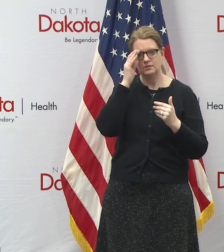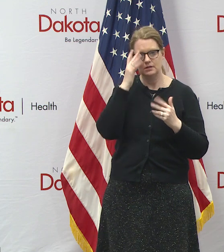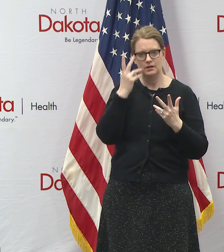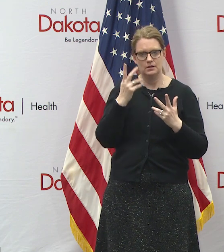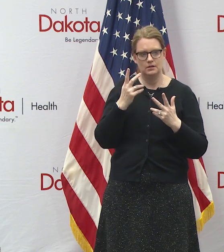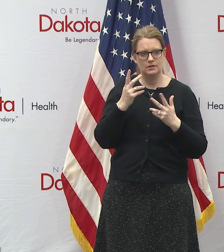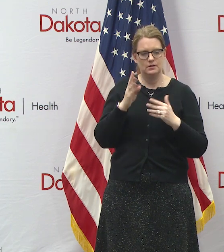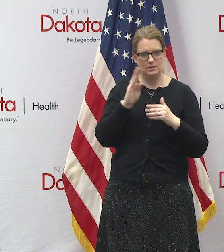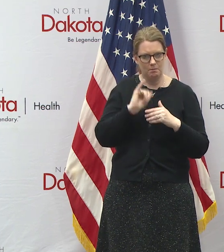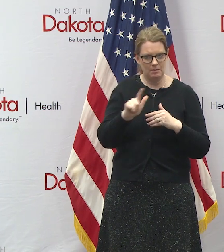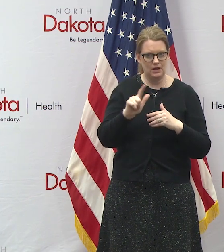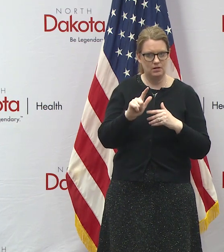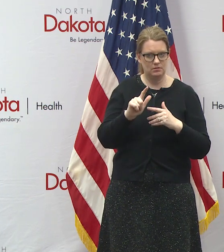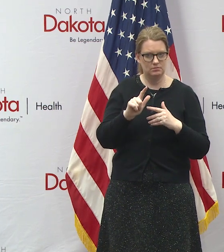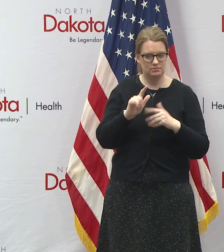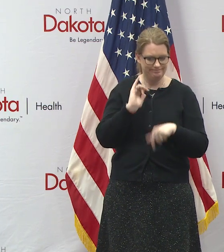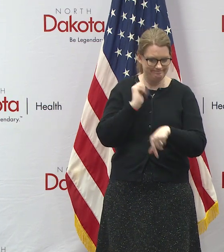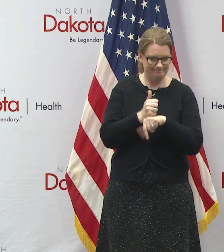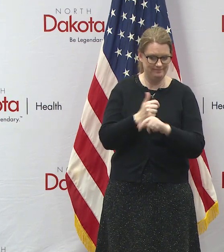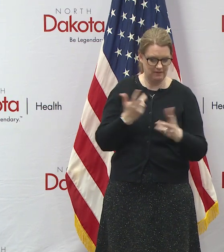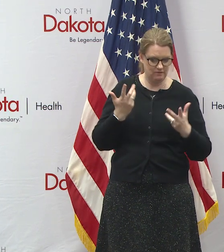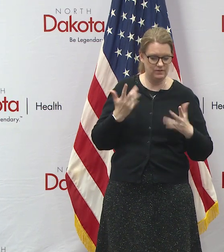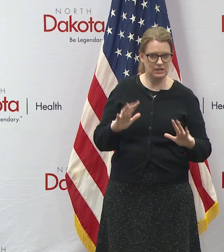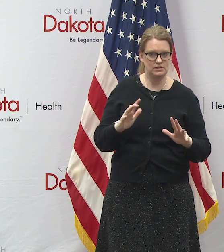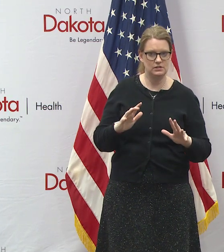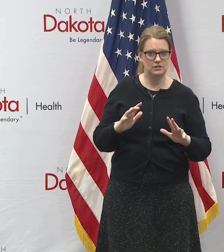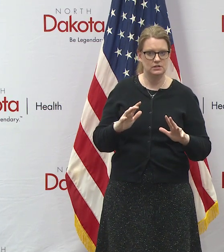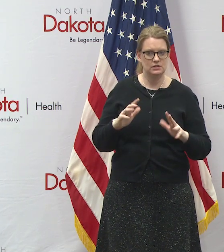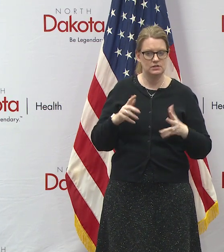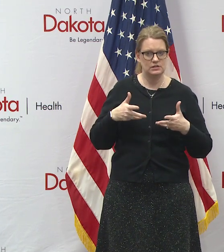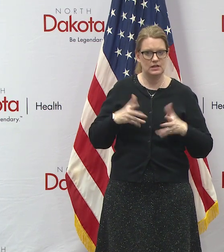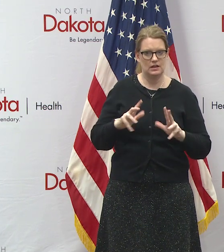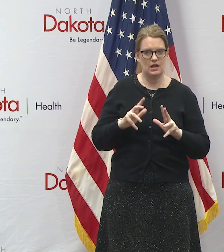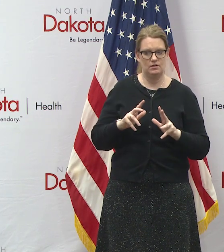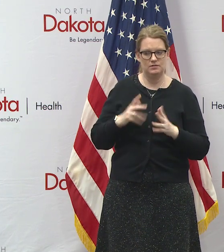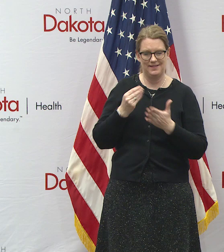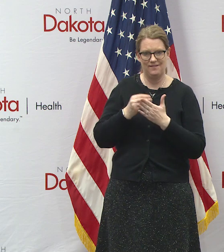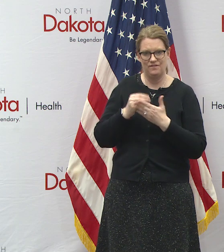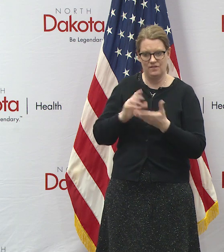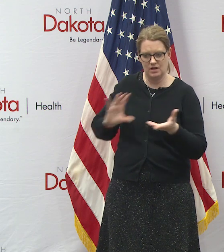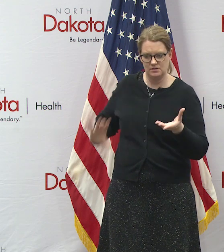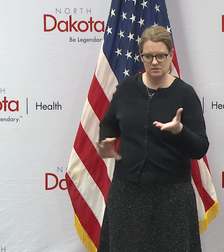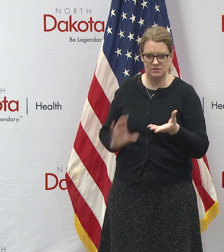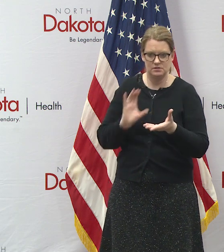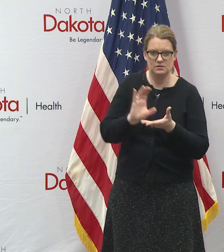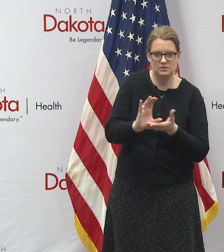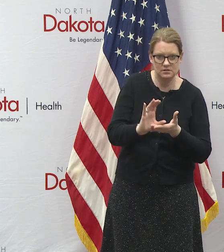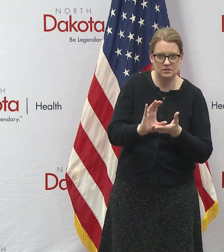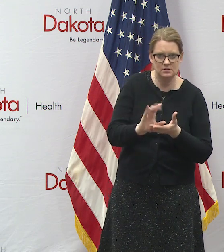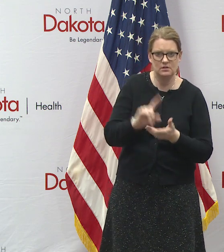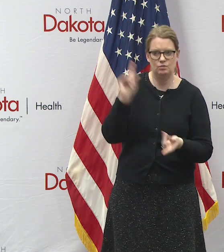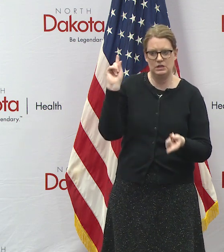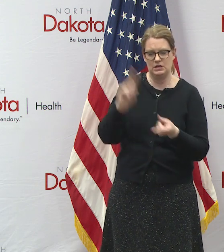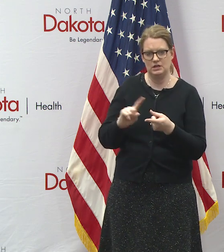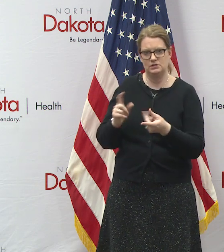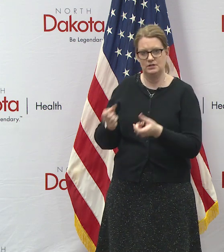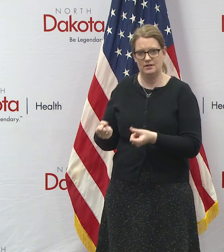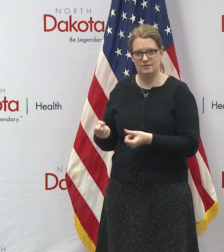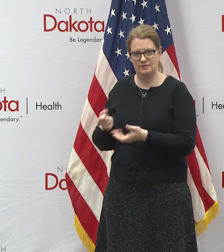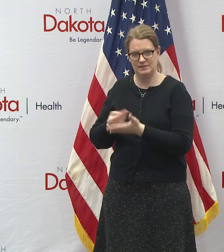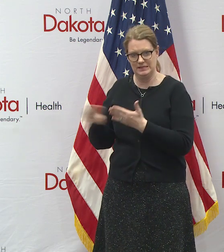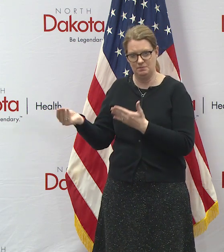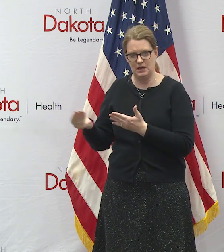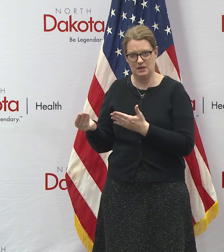ability we have under statute to read to have the allotments bringing in funds back in the general fund with reduction of spending and then matching